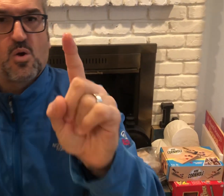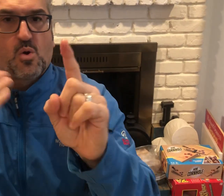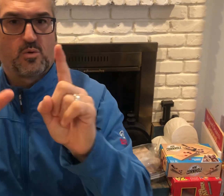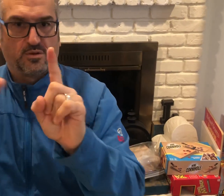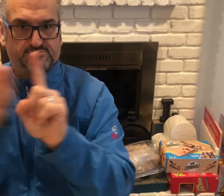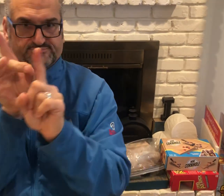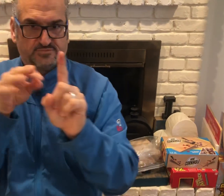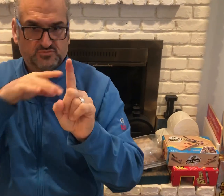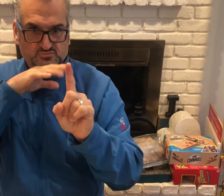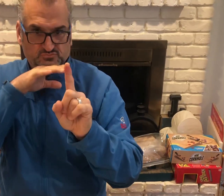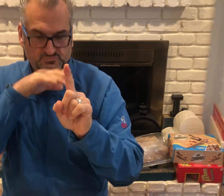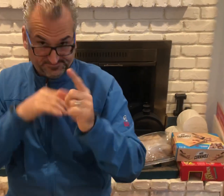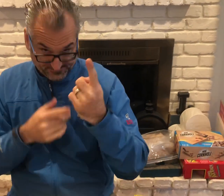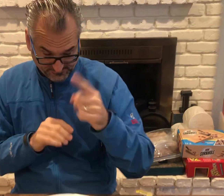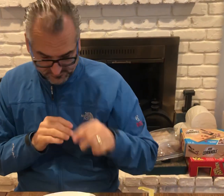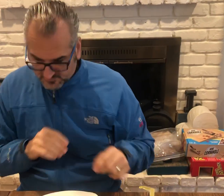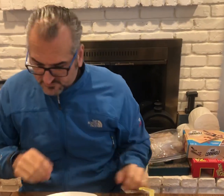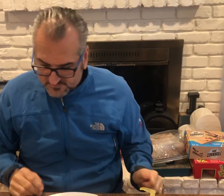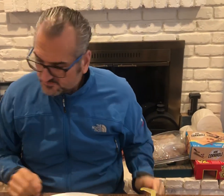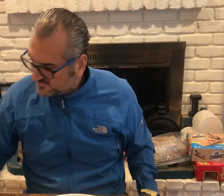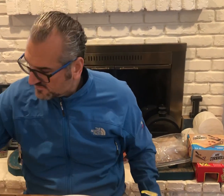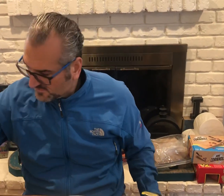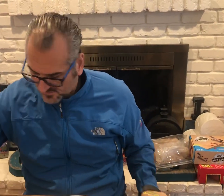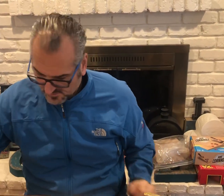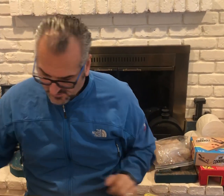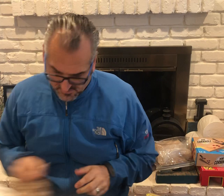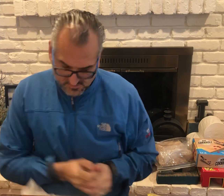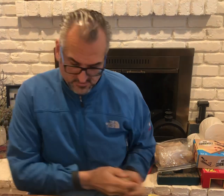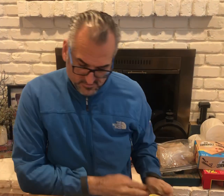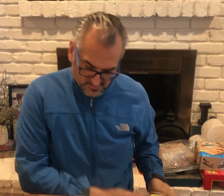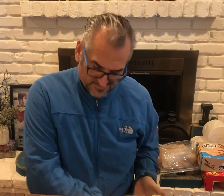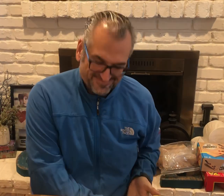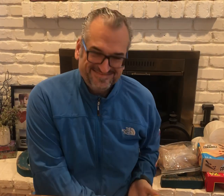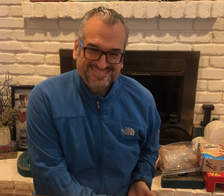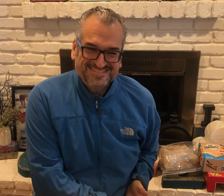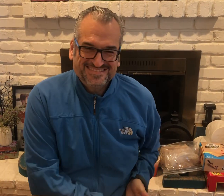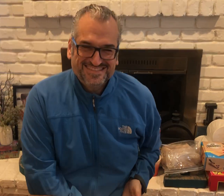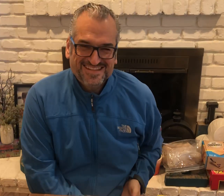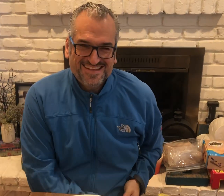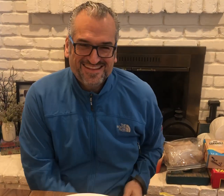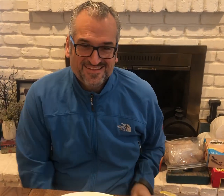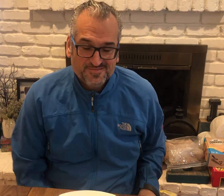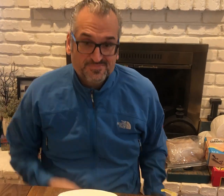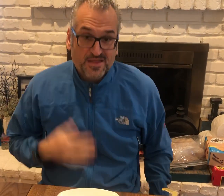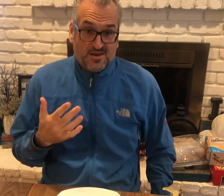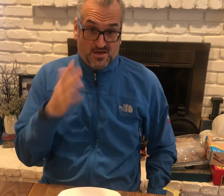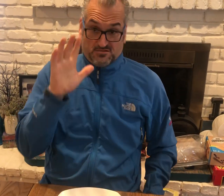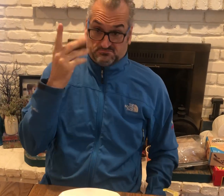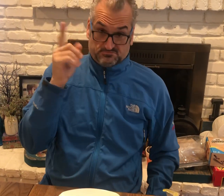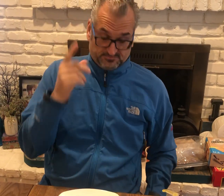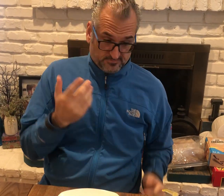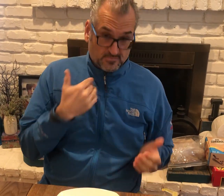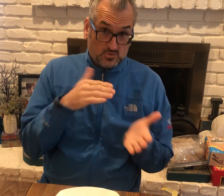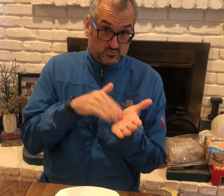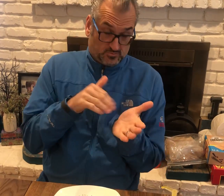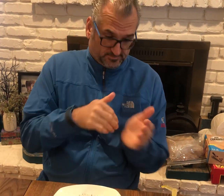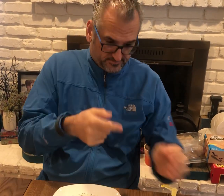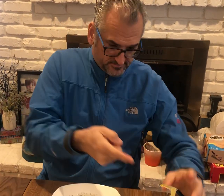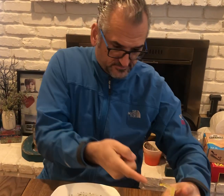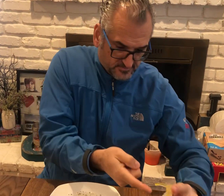Oh Oh with my lawyer She said where'd you find this guy Said young people fall in love